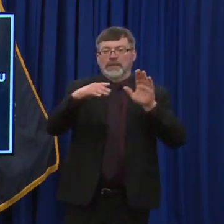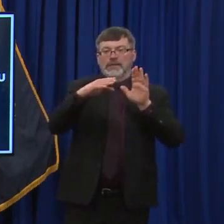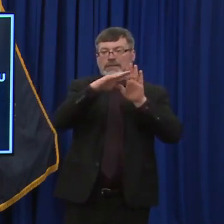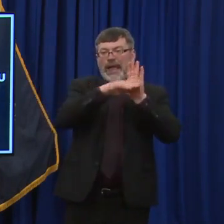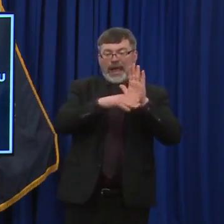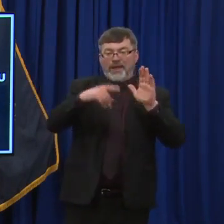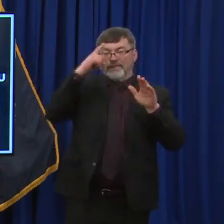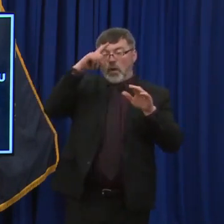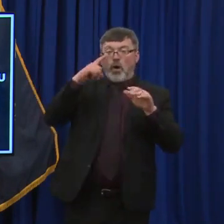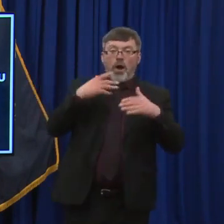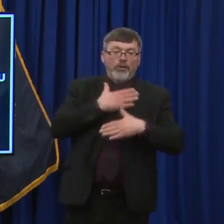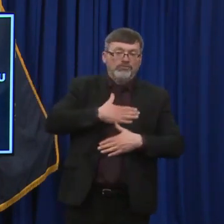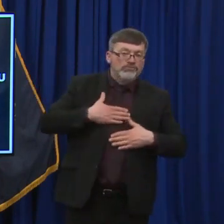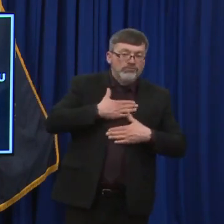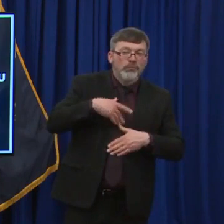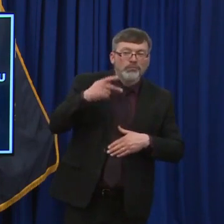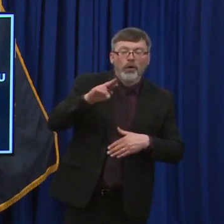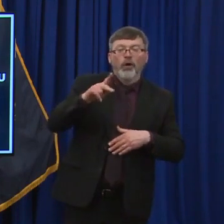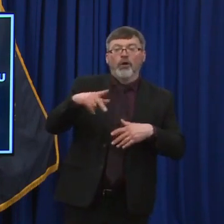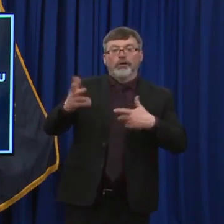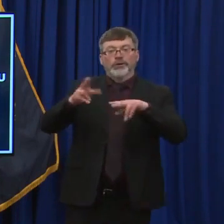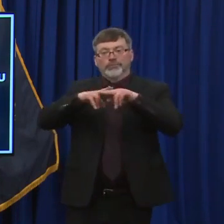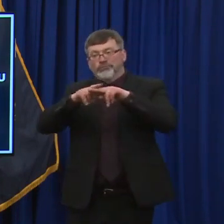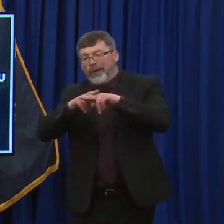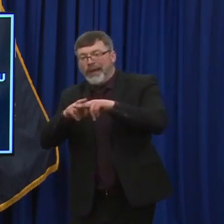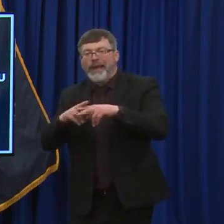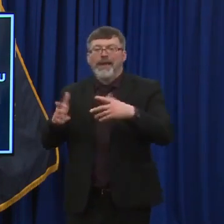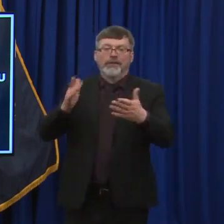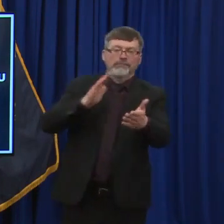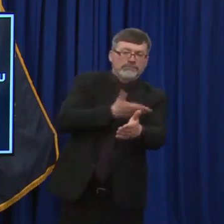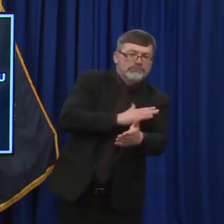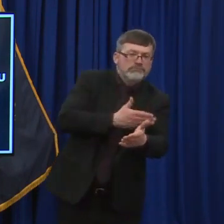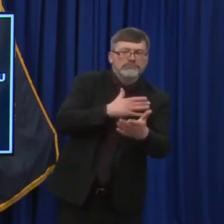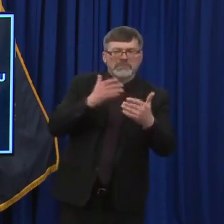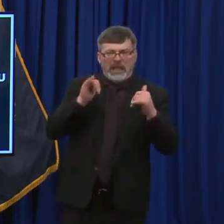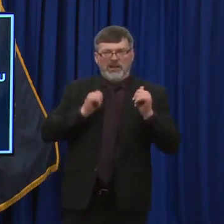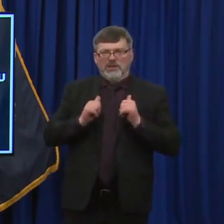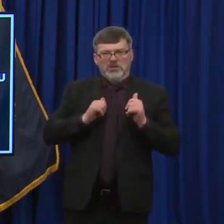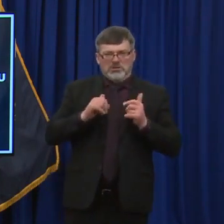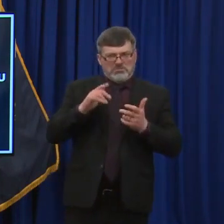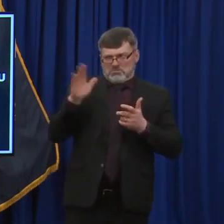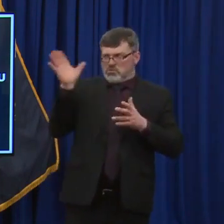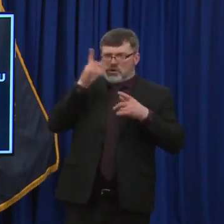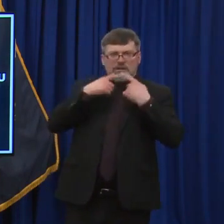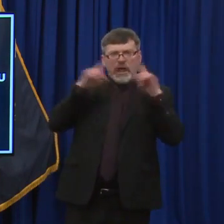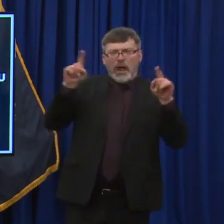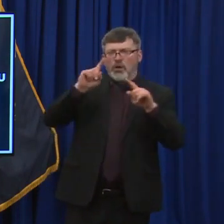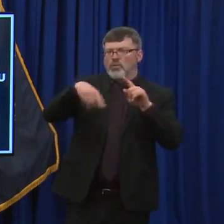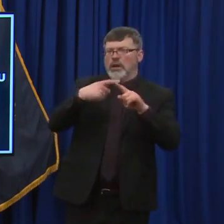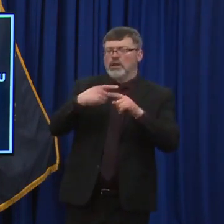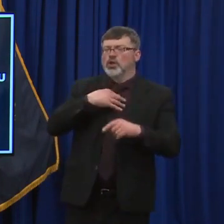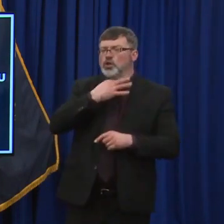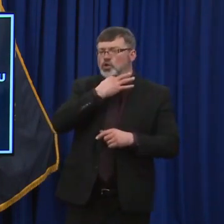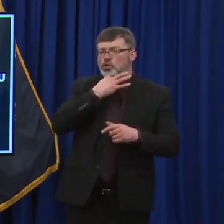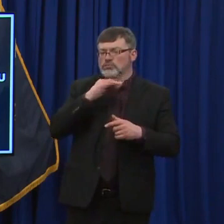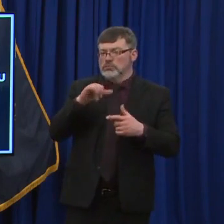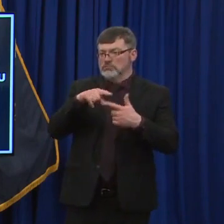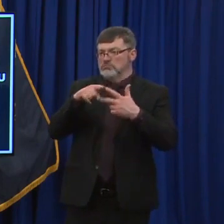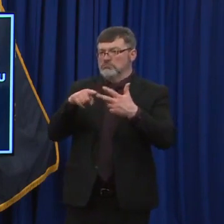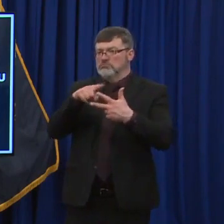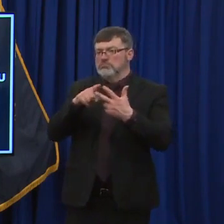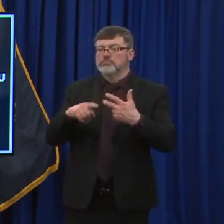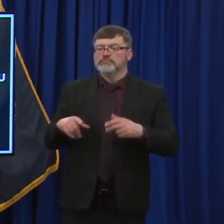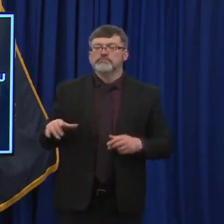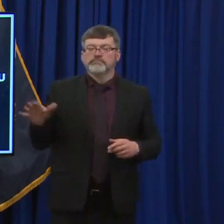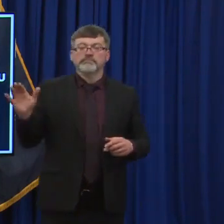back to 100% or, or roughly what will that mean? Sure. So, um, in terms of the CARES Act, it was released, you know, first